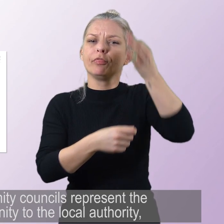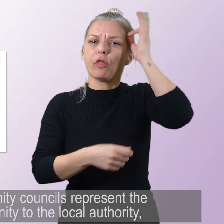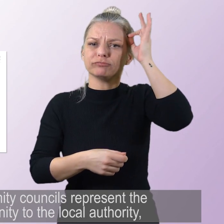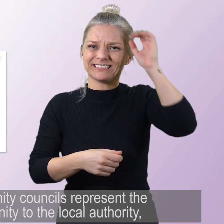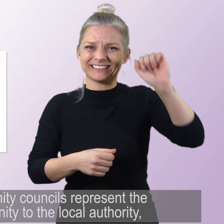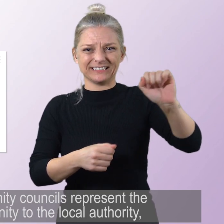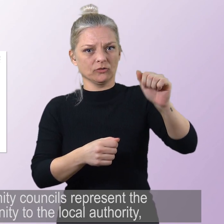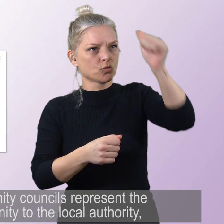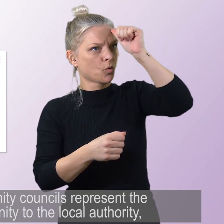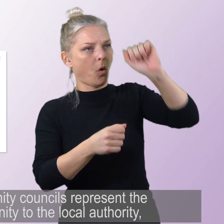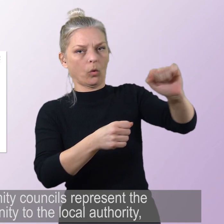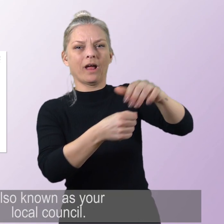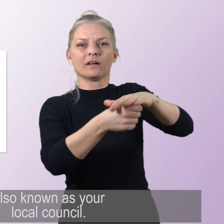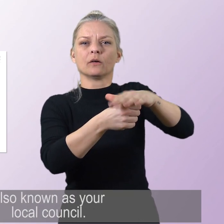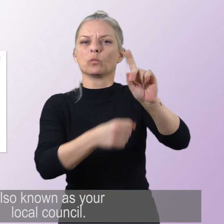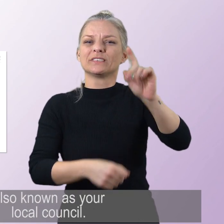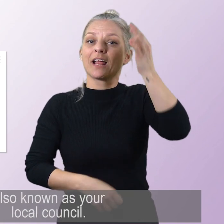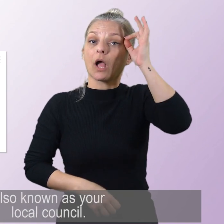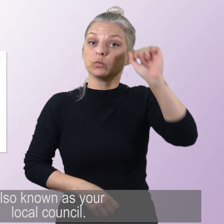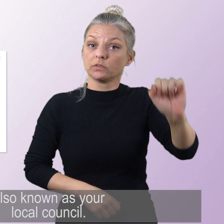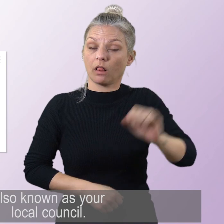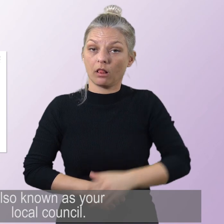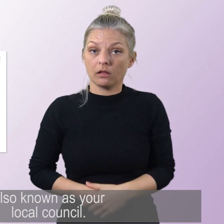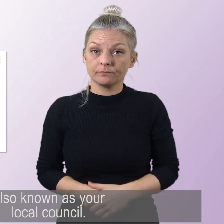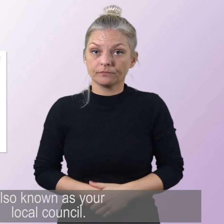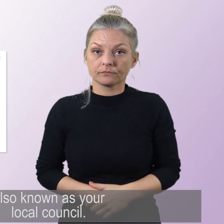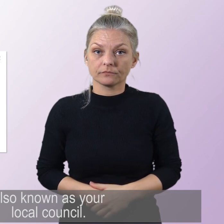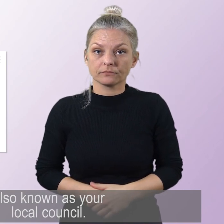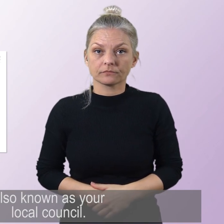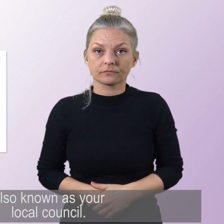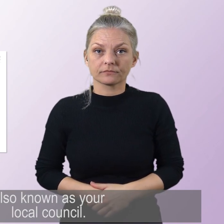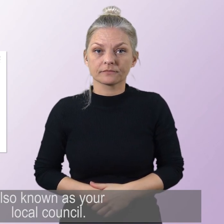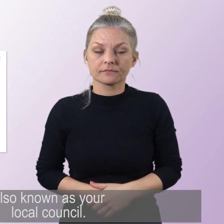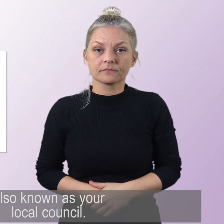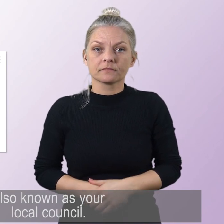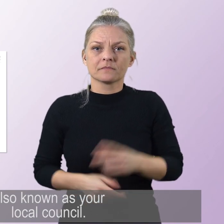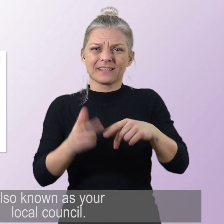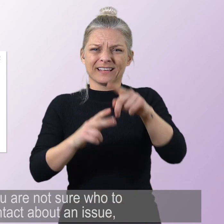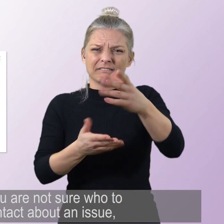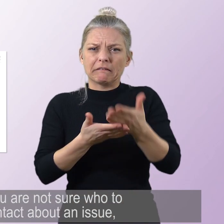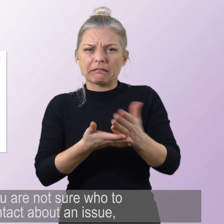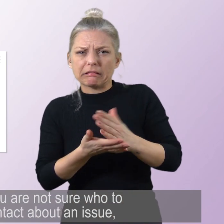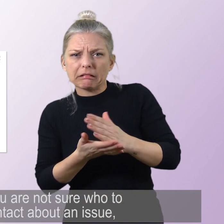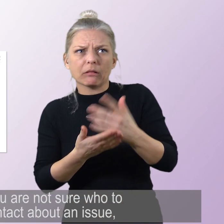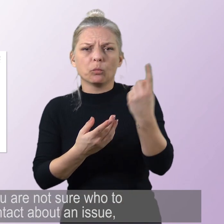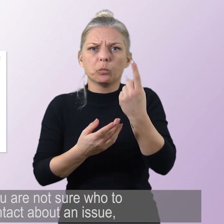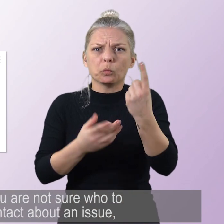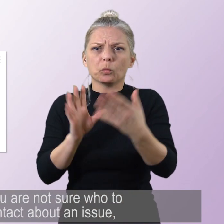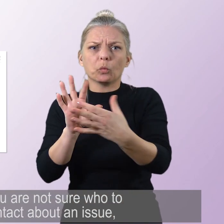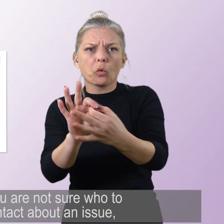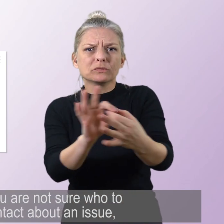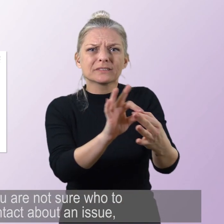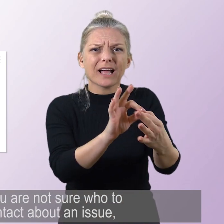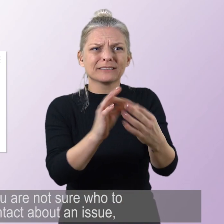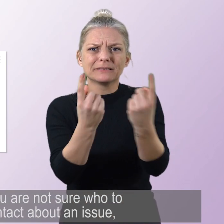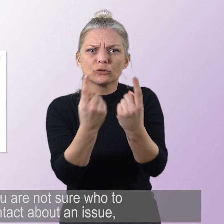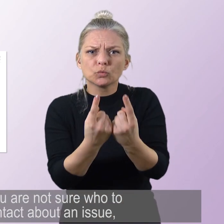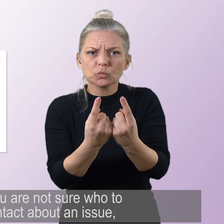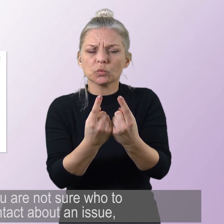to the local authority, also known as your local council. If you are not sure who to contact about an issue,